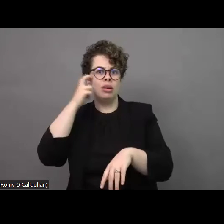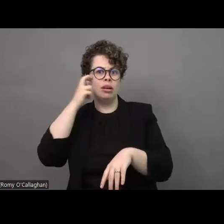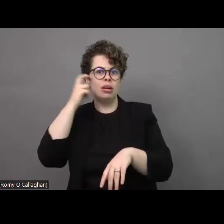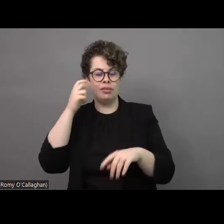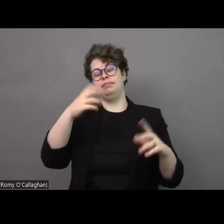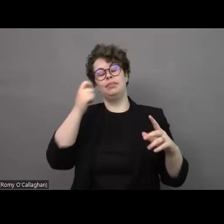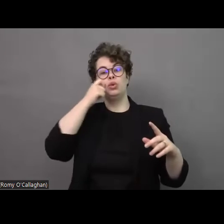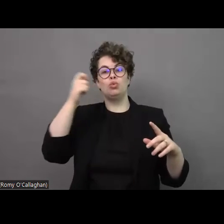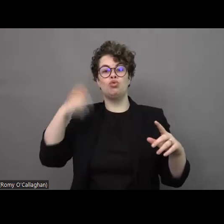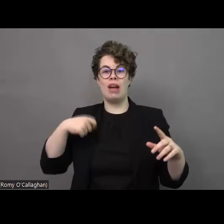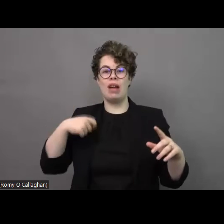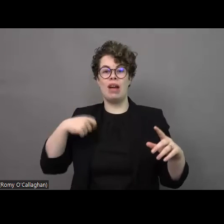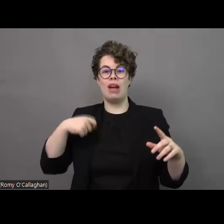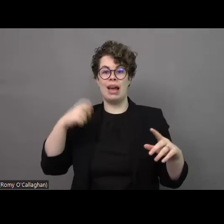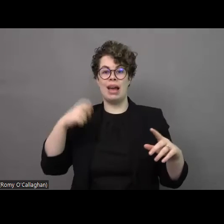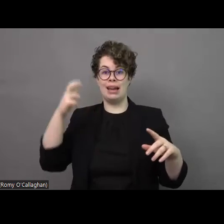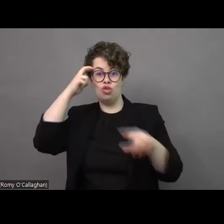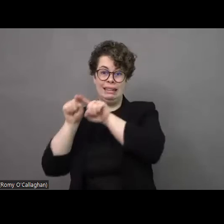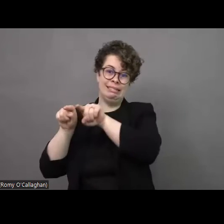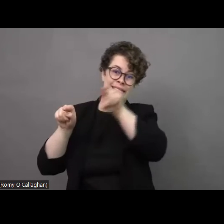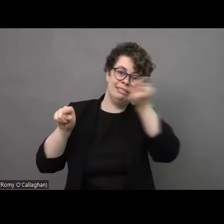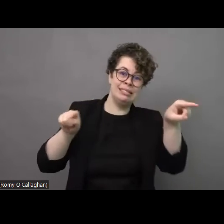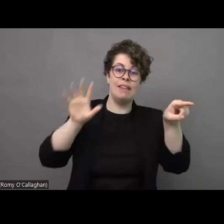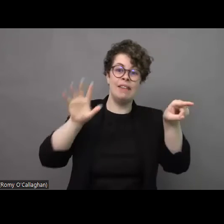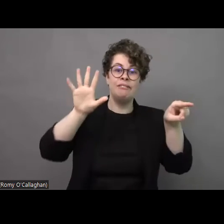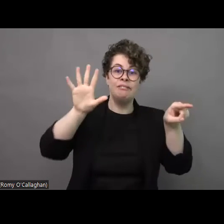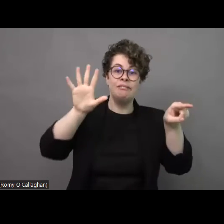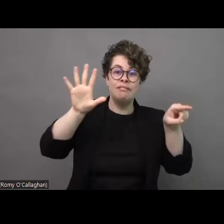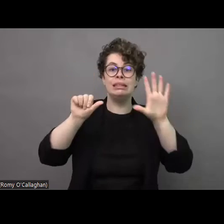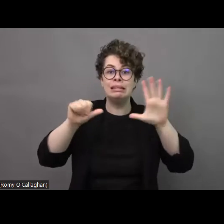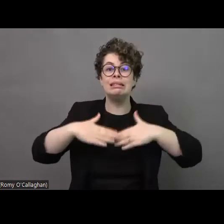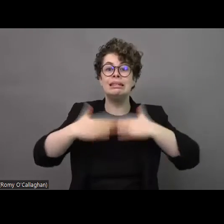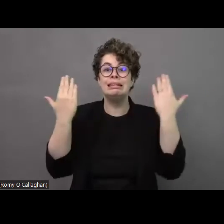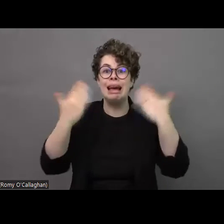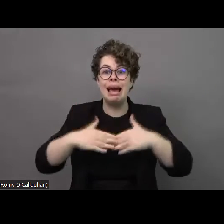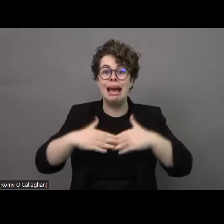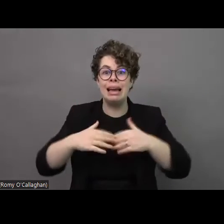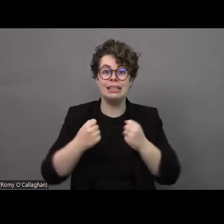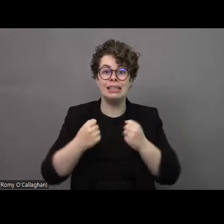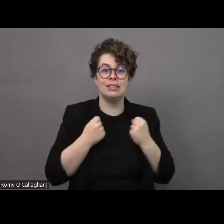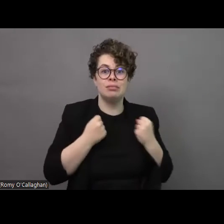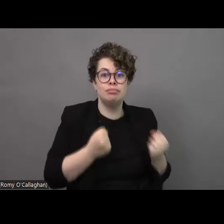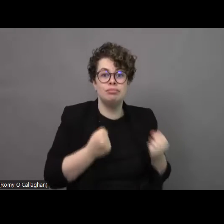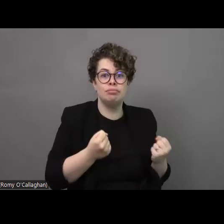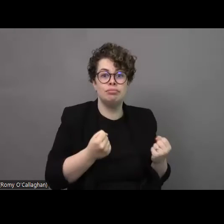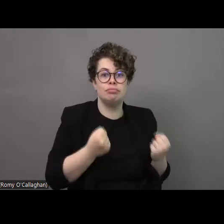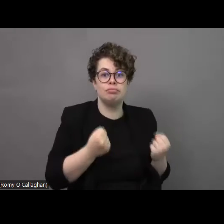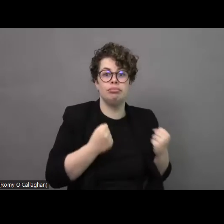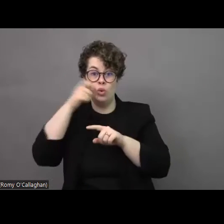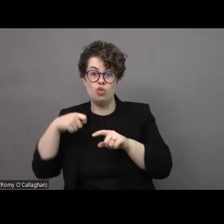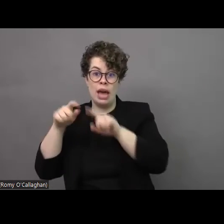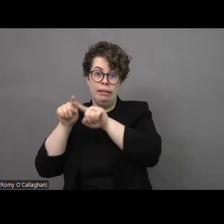abroad it takes 5-6 days to travel by car from Kiev to Lviv because there are so many